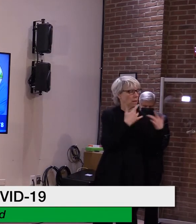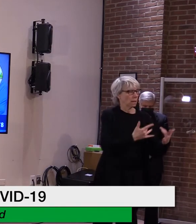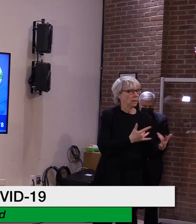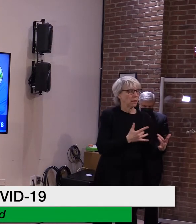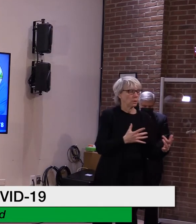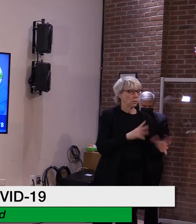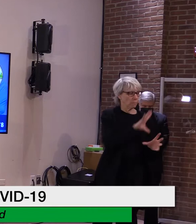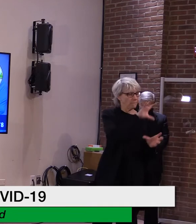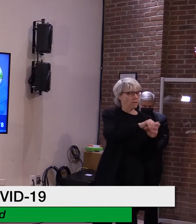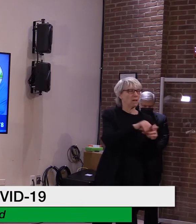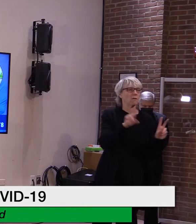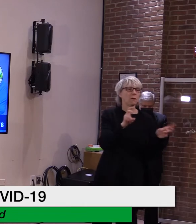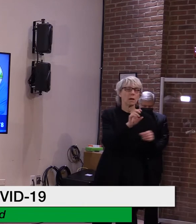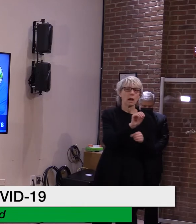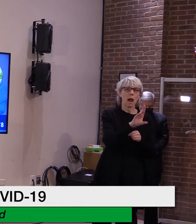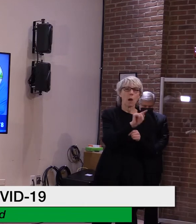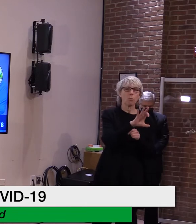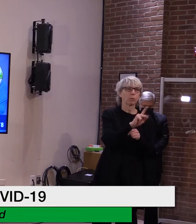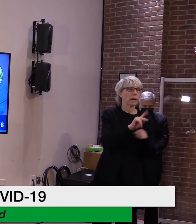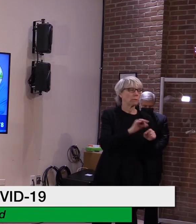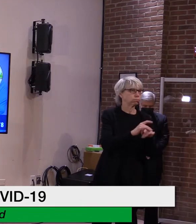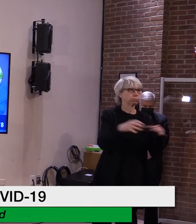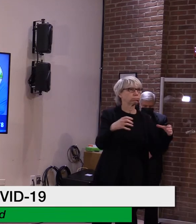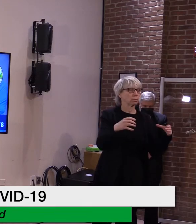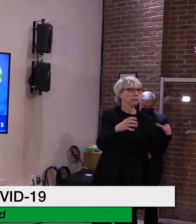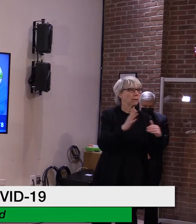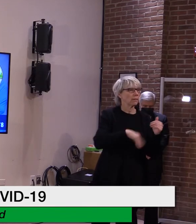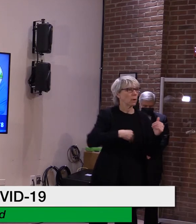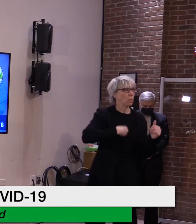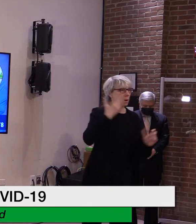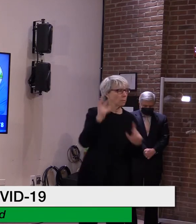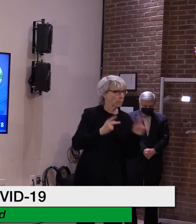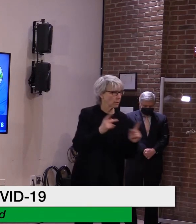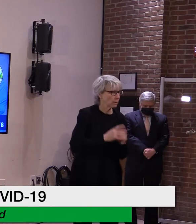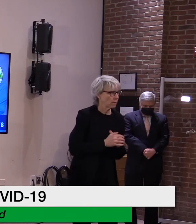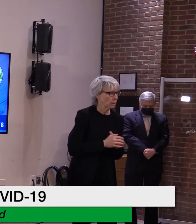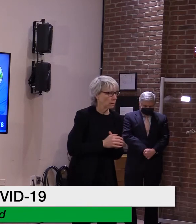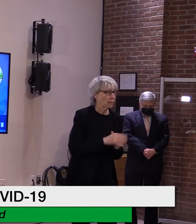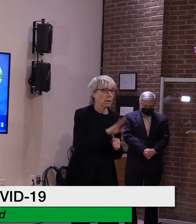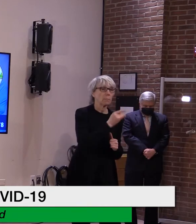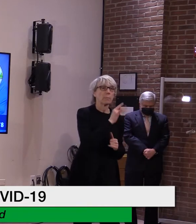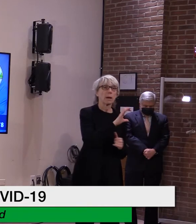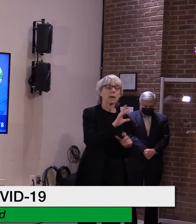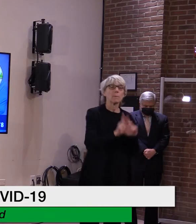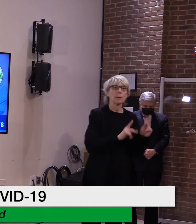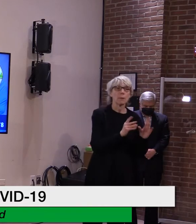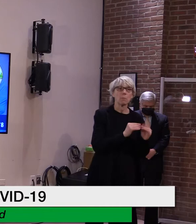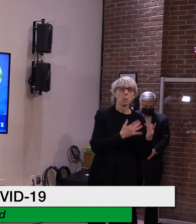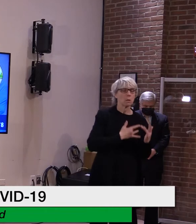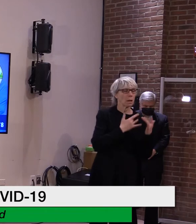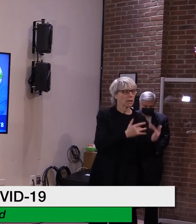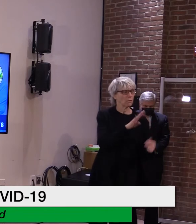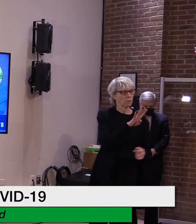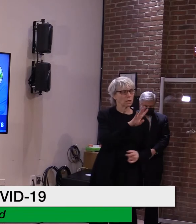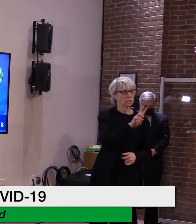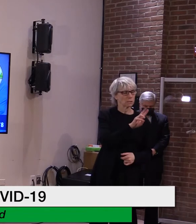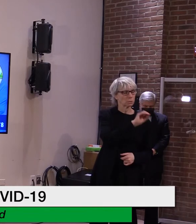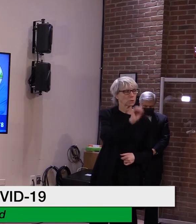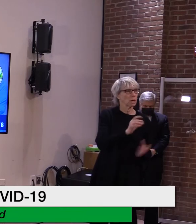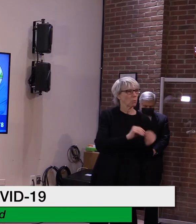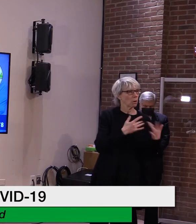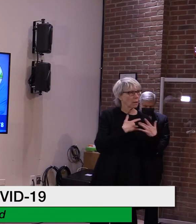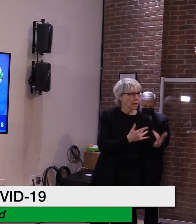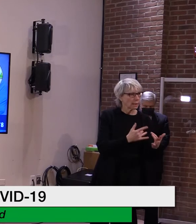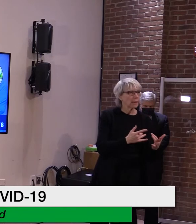22%. BIPOC Vermonters are more likely, 46%, to have had a household contact